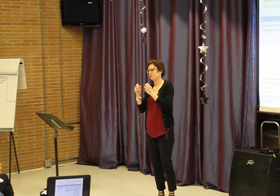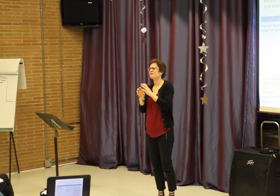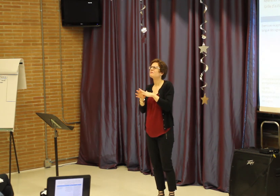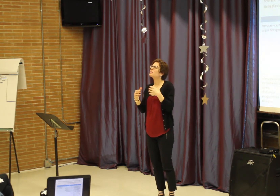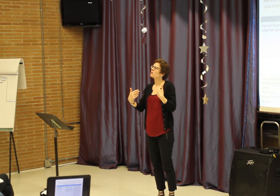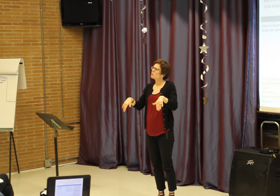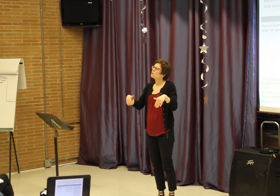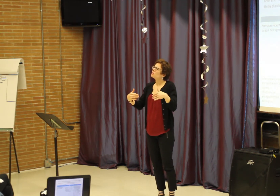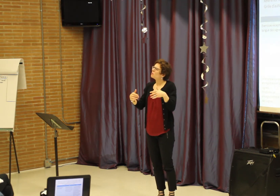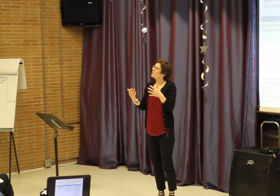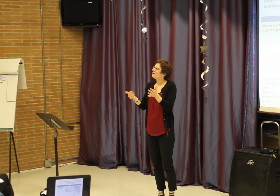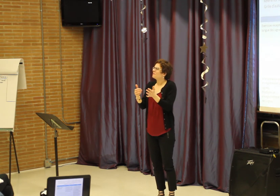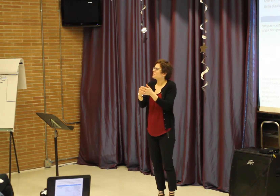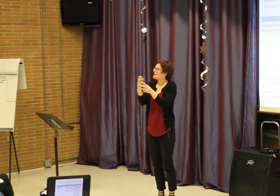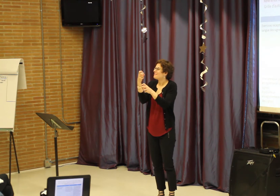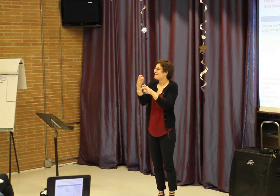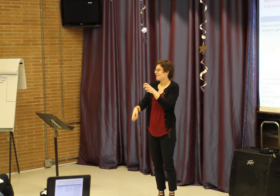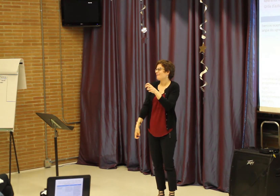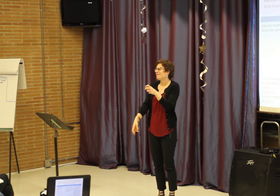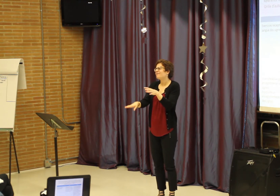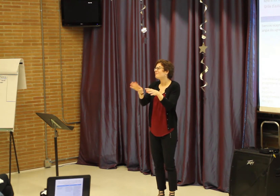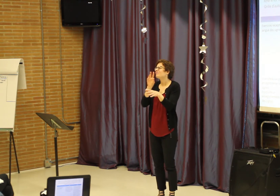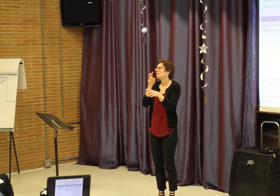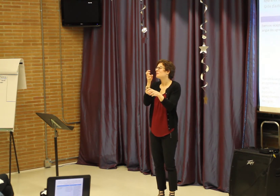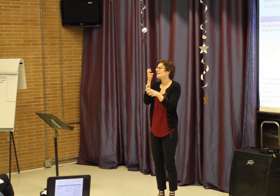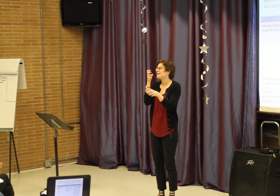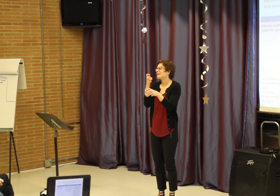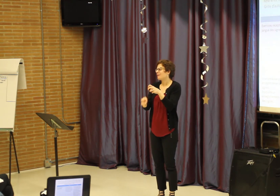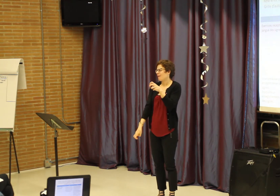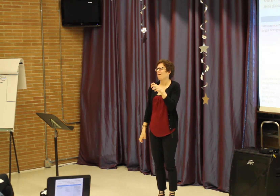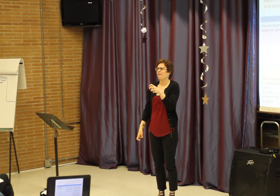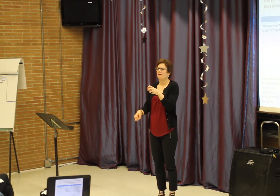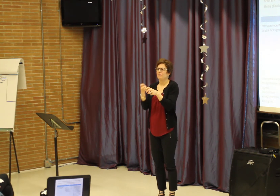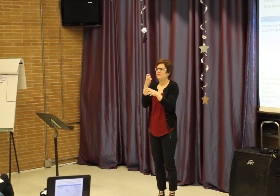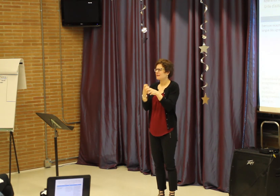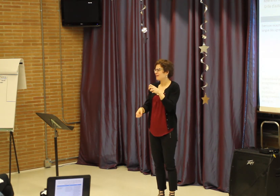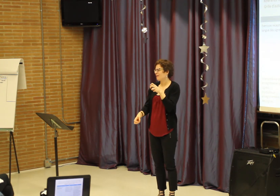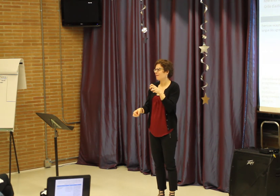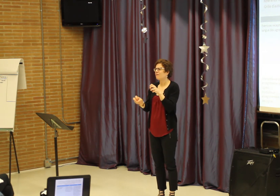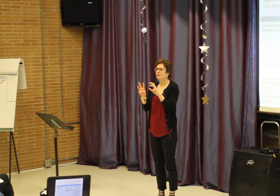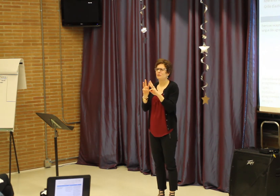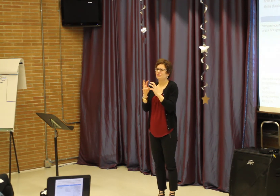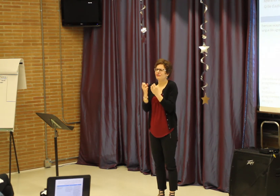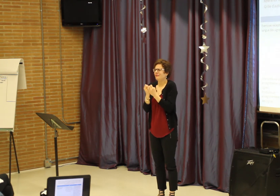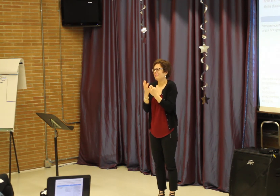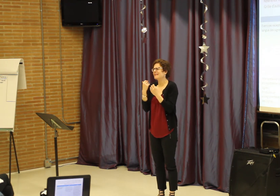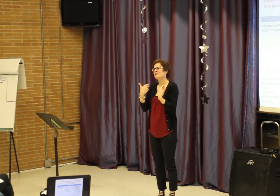then we went to Toronto again to work on developing our second course. And again, it's quite a difficult undertaking.